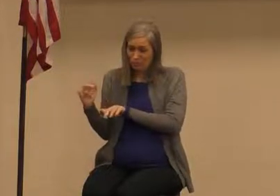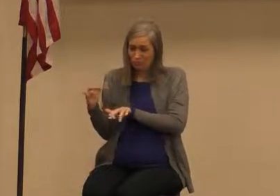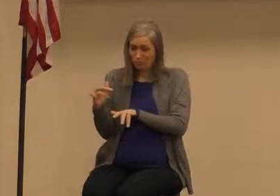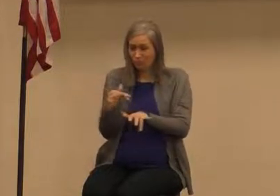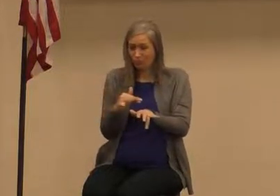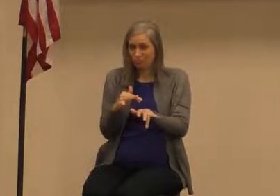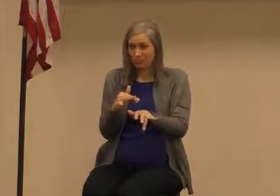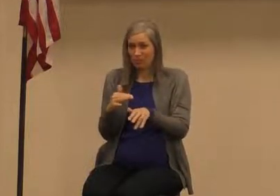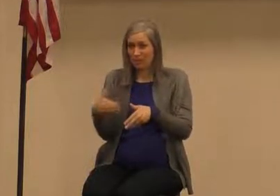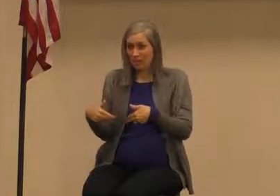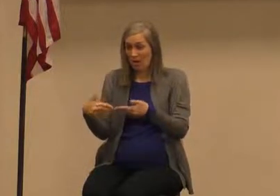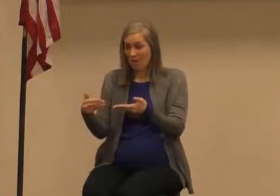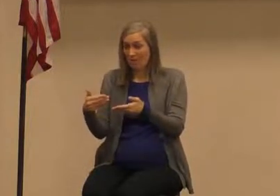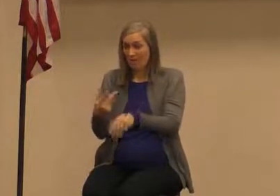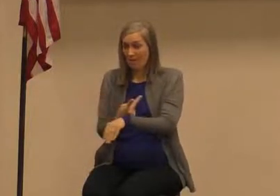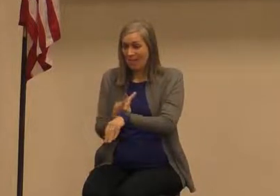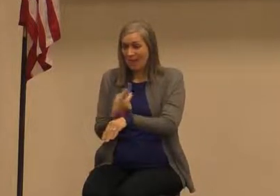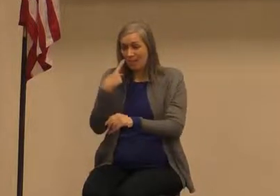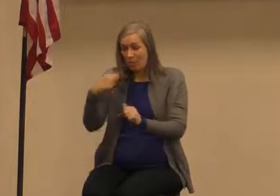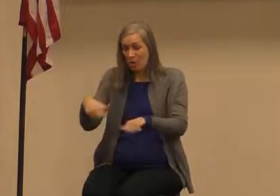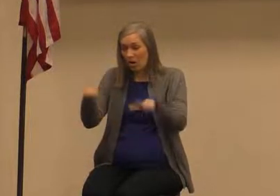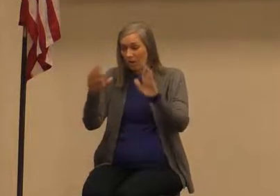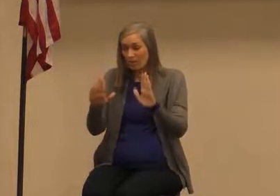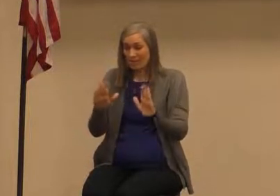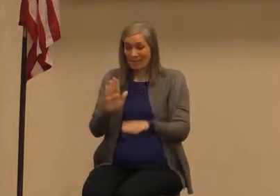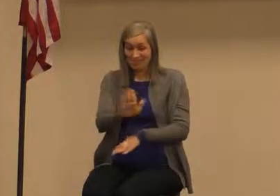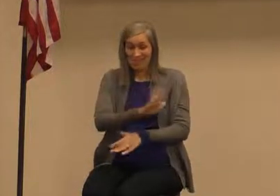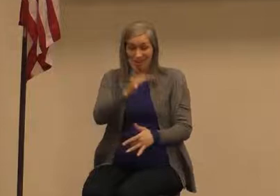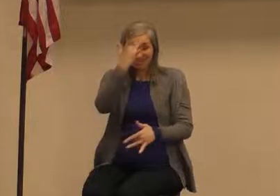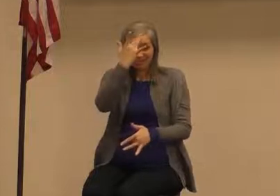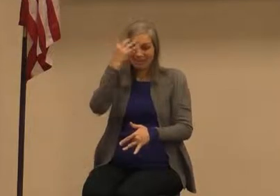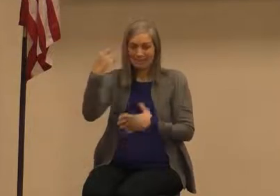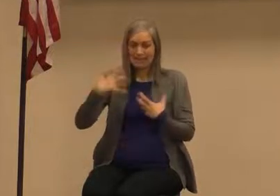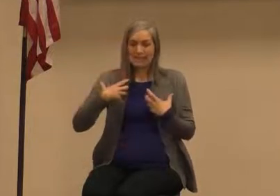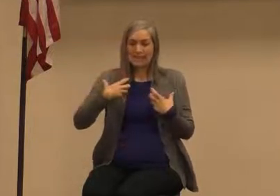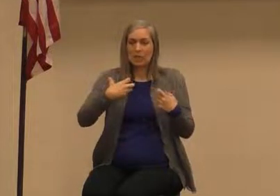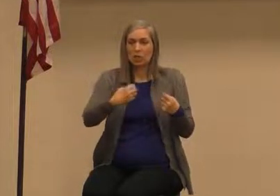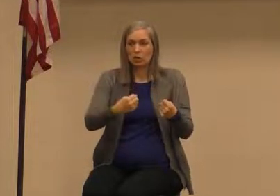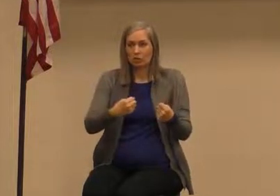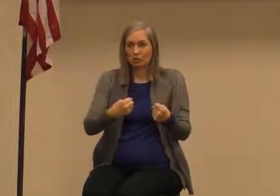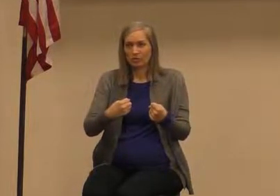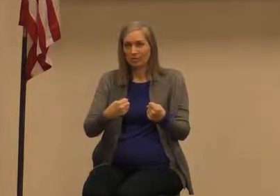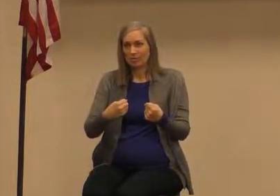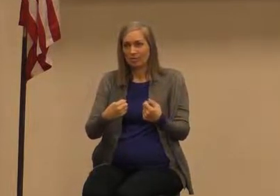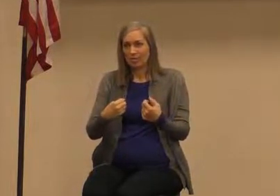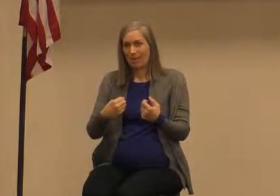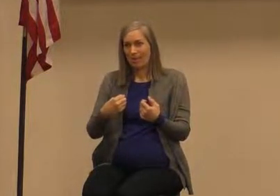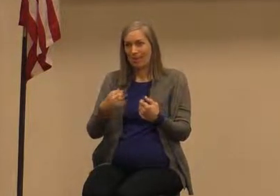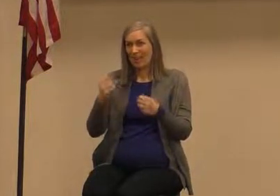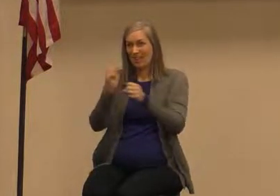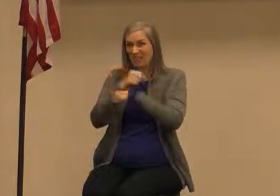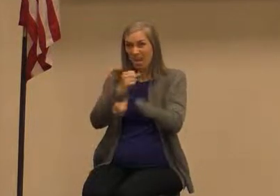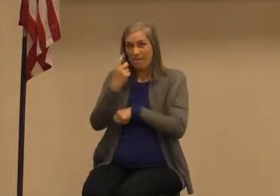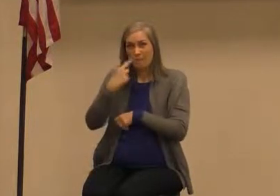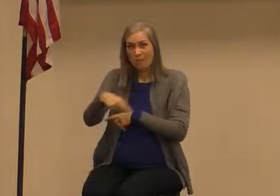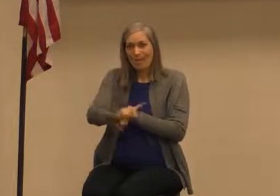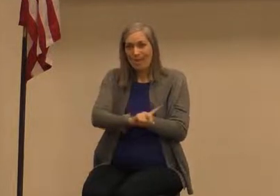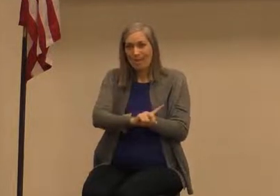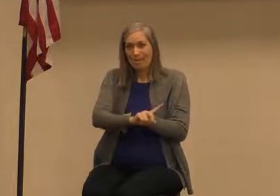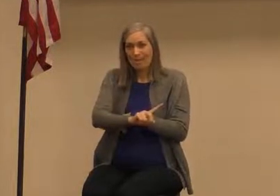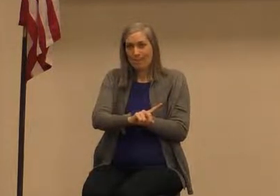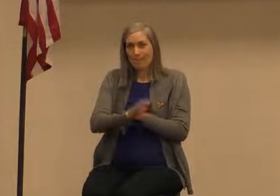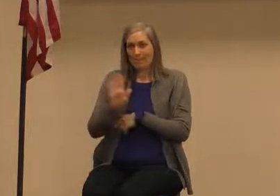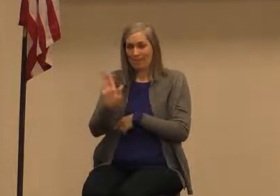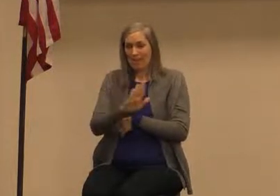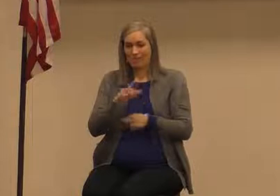he healed their diseases he fought their battles for them and drove out their enemies in front of them he provided peace and strength and